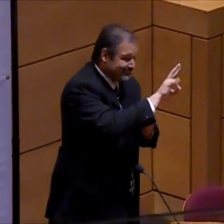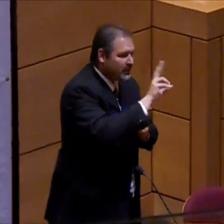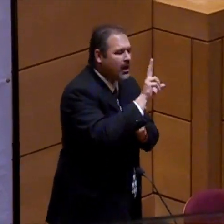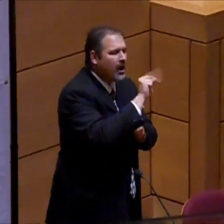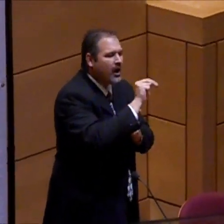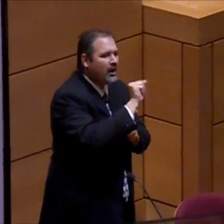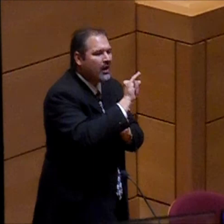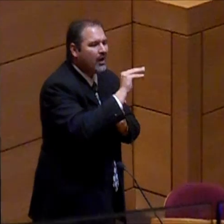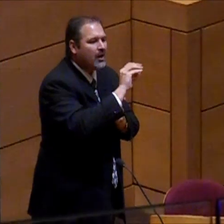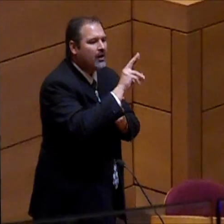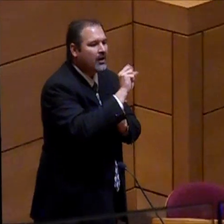the law in 2007.